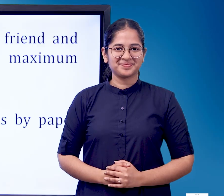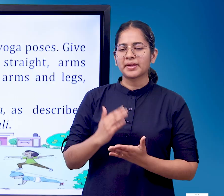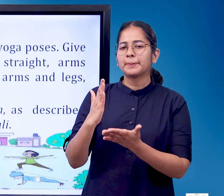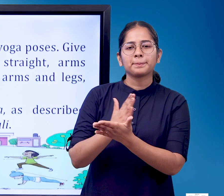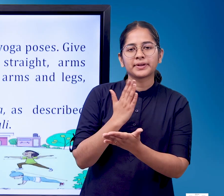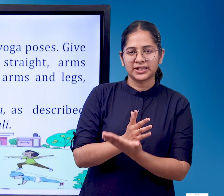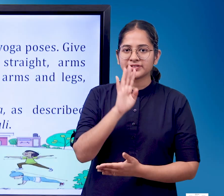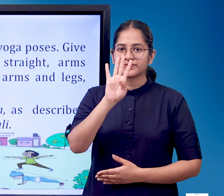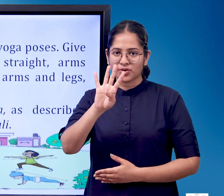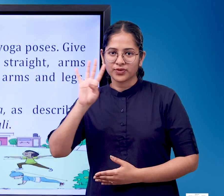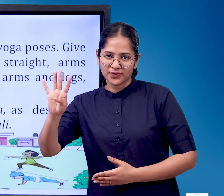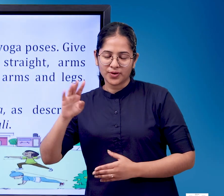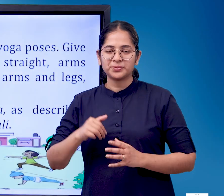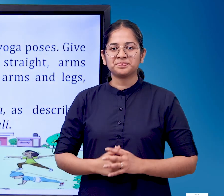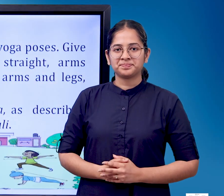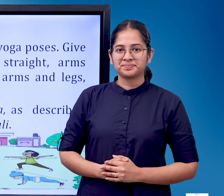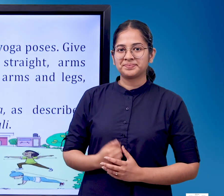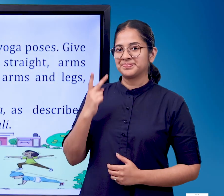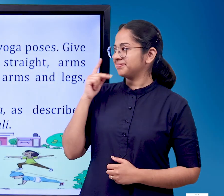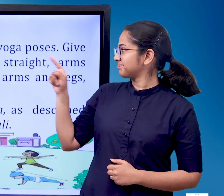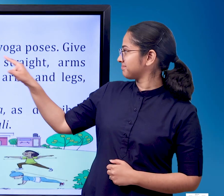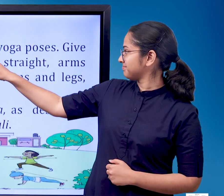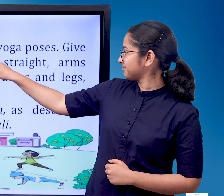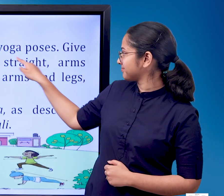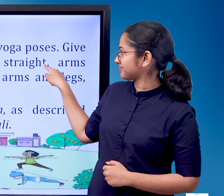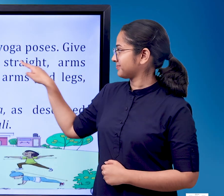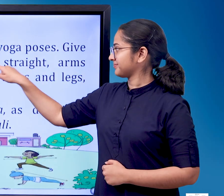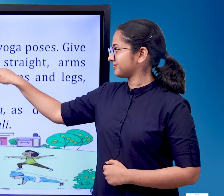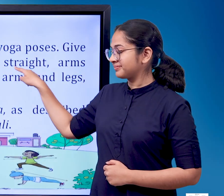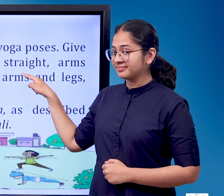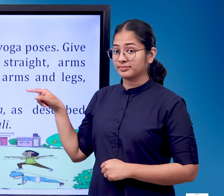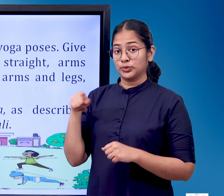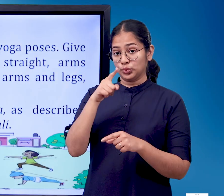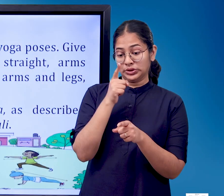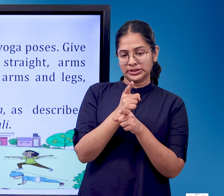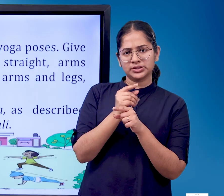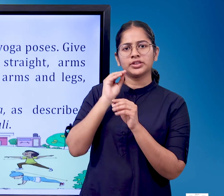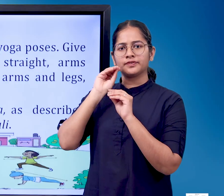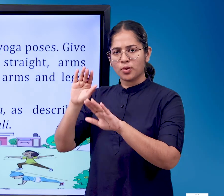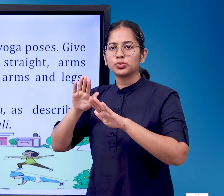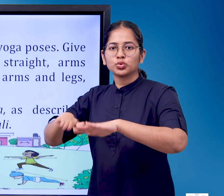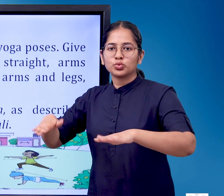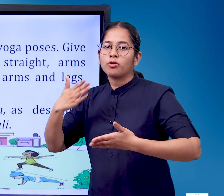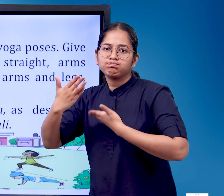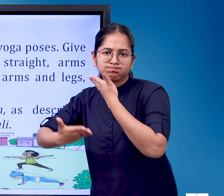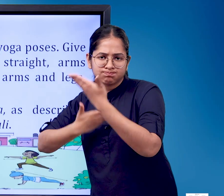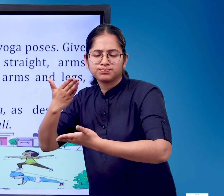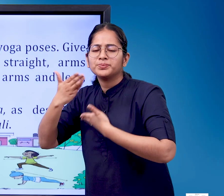Page 44 Facilitate the children in practicing yoga poses Give instructions like